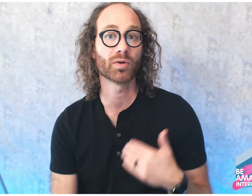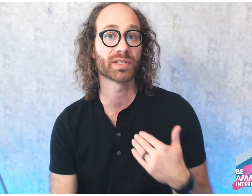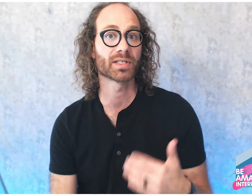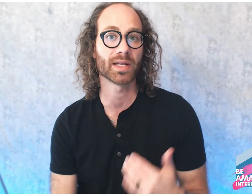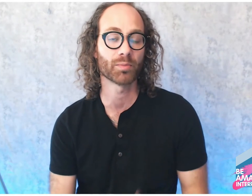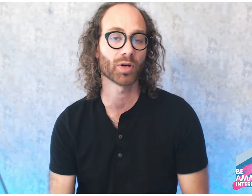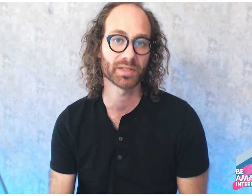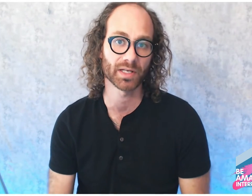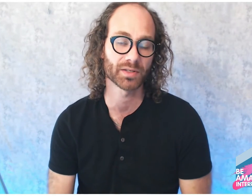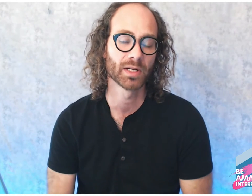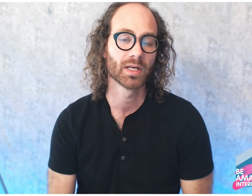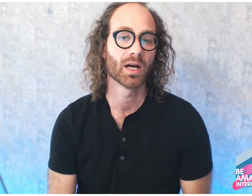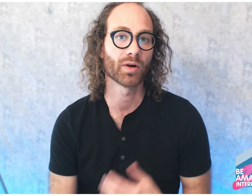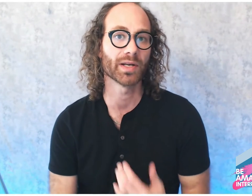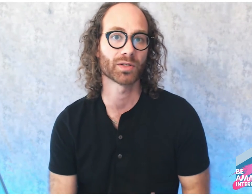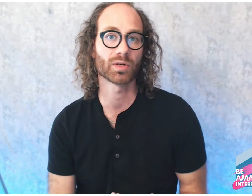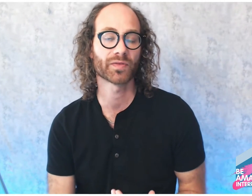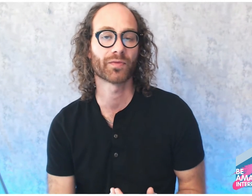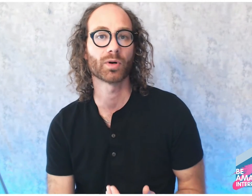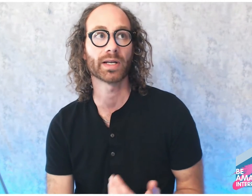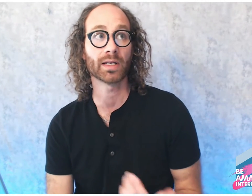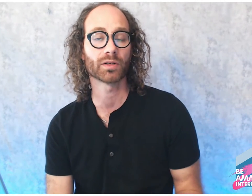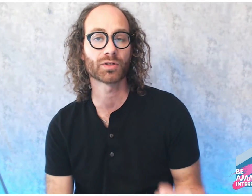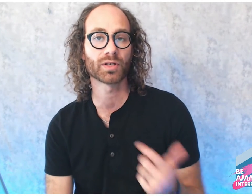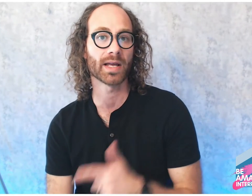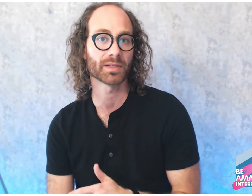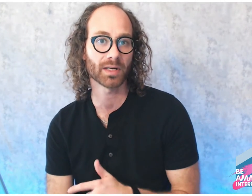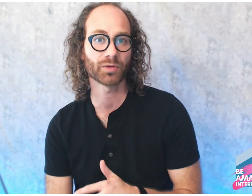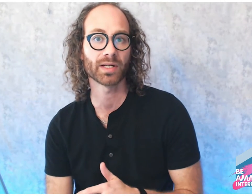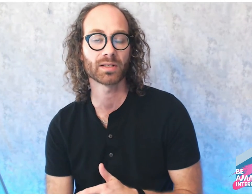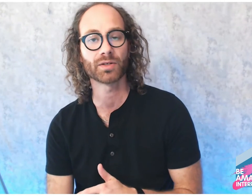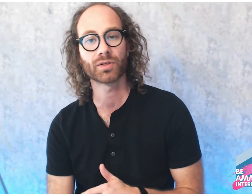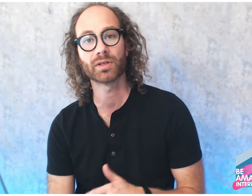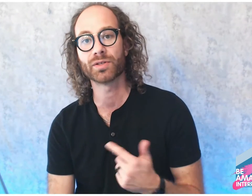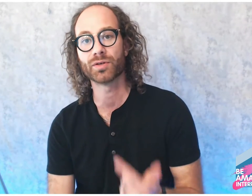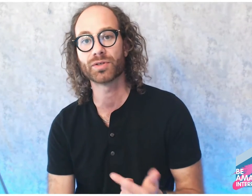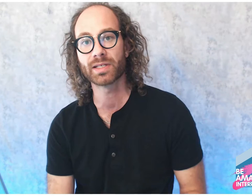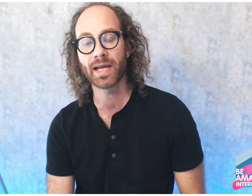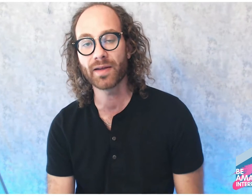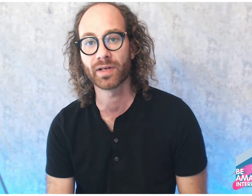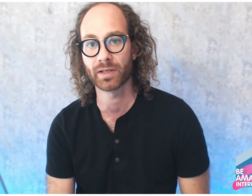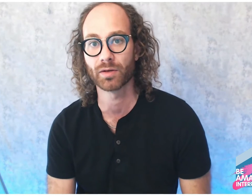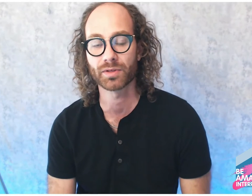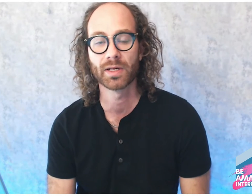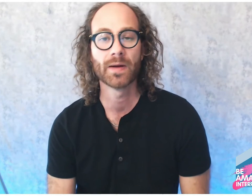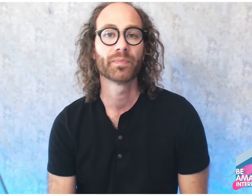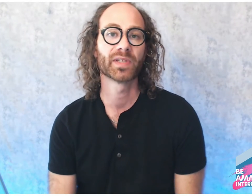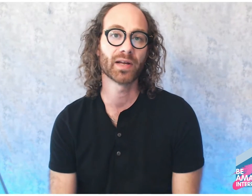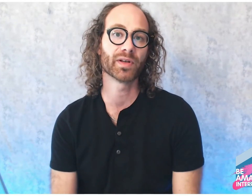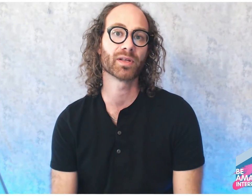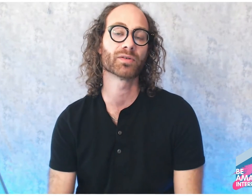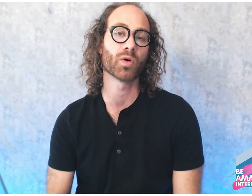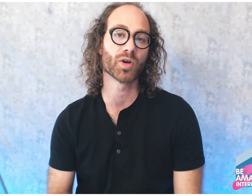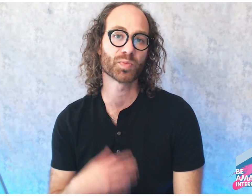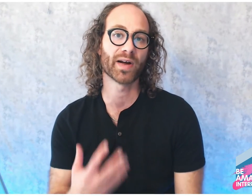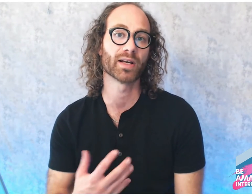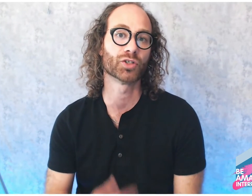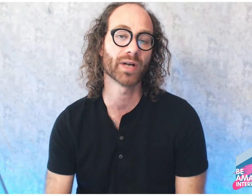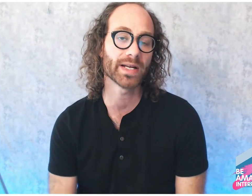steady process. A great source for English to ASL translation is using TED videos. TED videos always provide a transcript